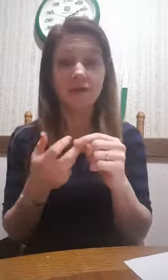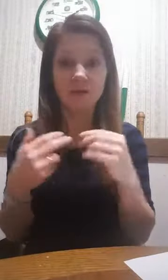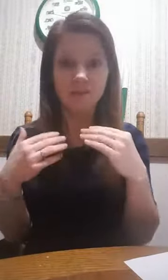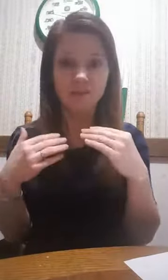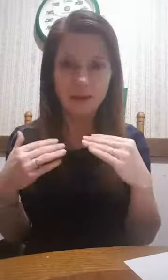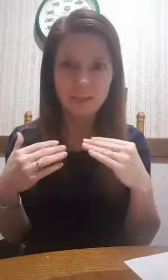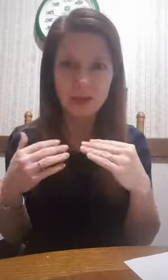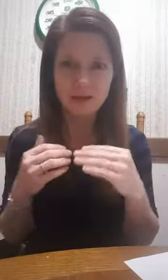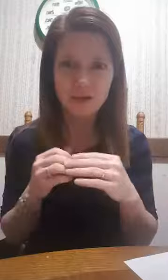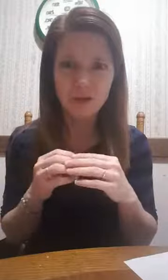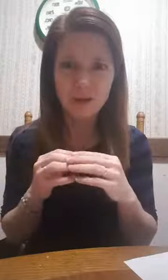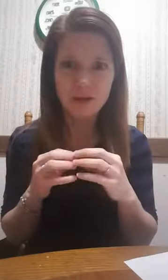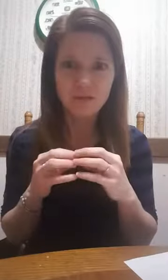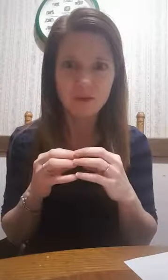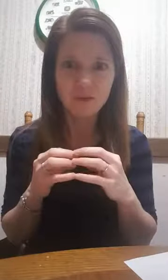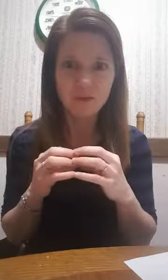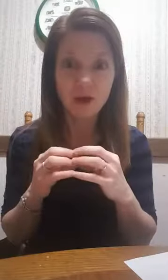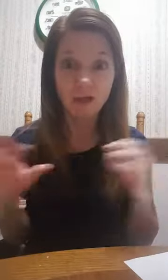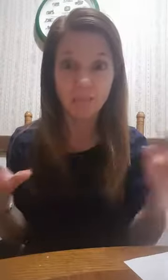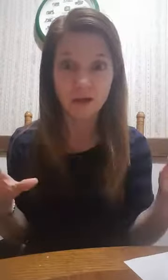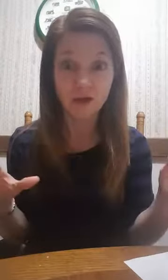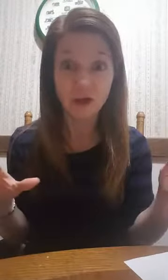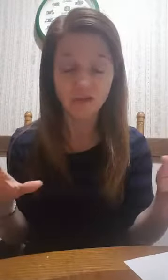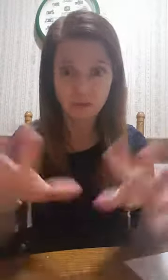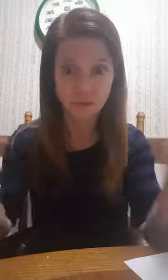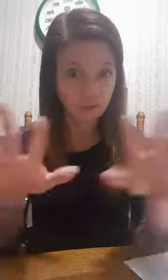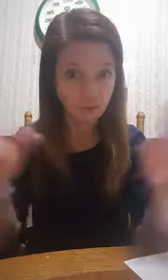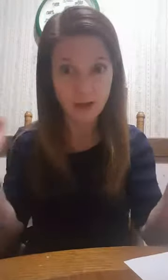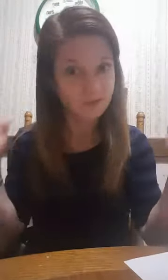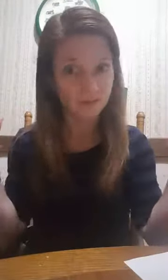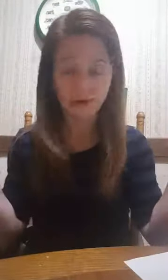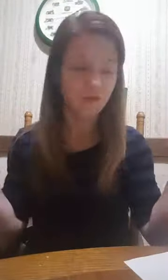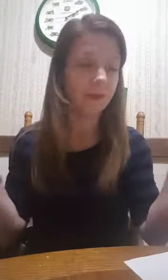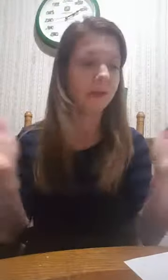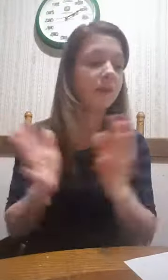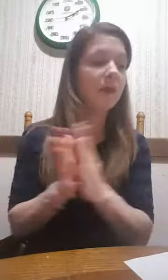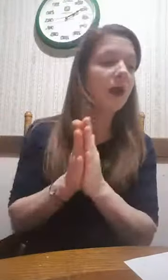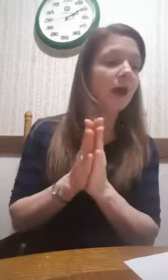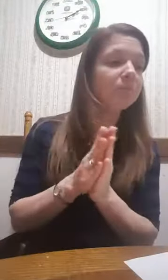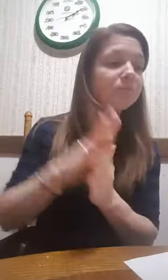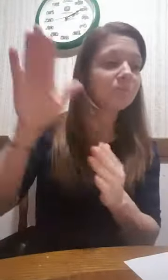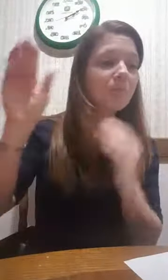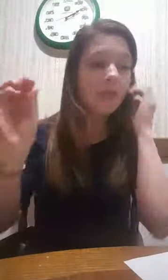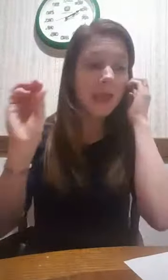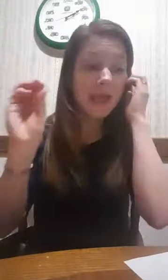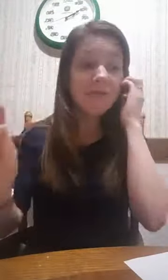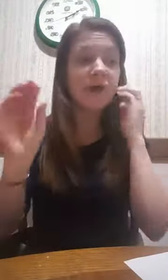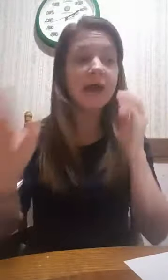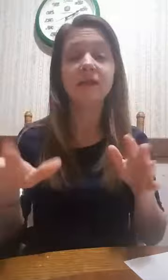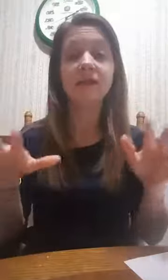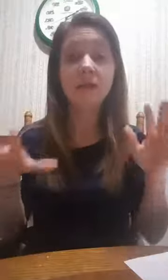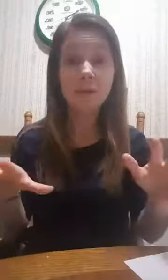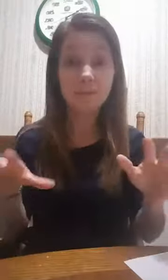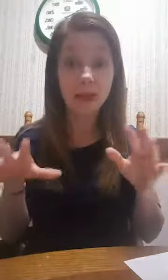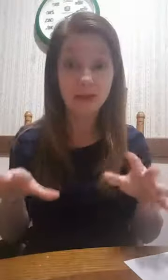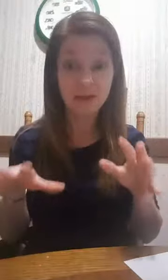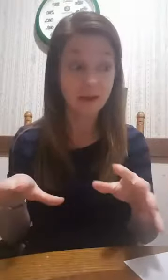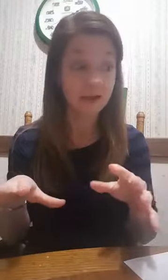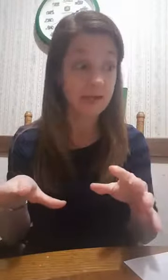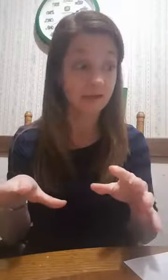Unless you're like me and you kill like every single houseplant you touch. So, I just can't do plants. All right. And finally, keep it blacked out at night,